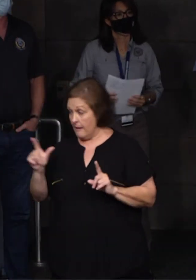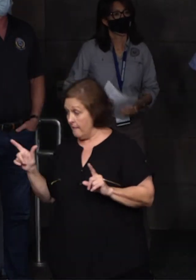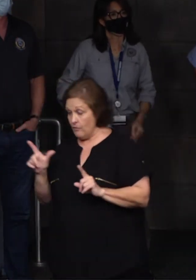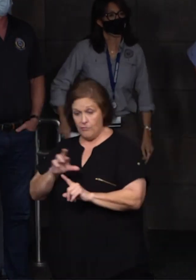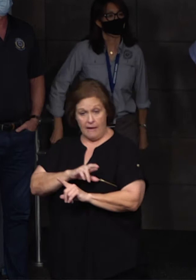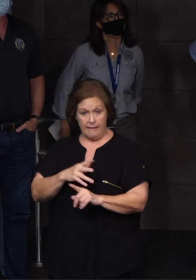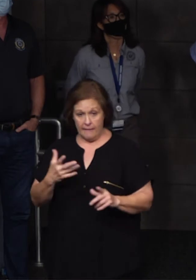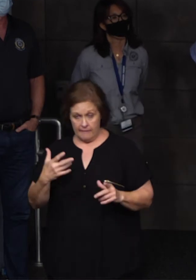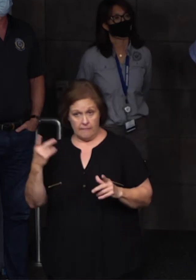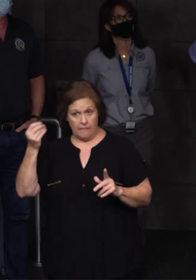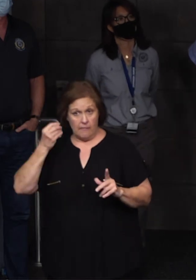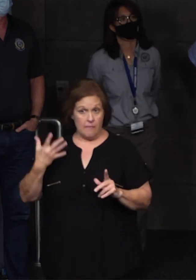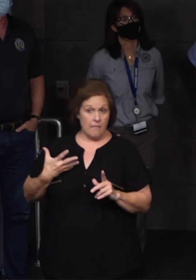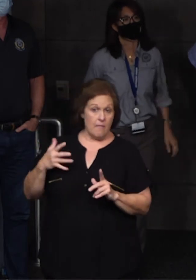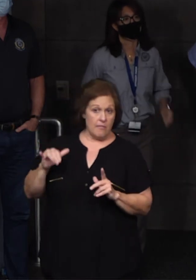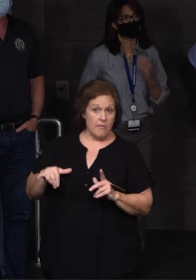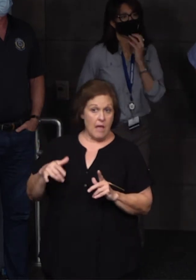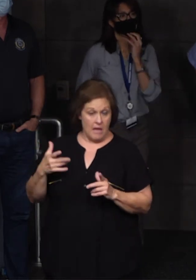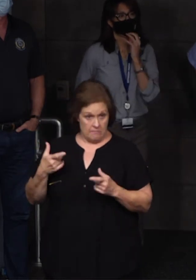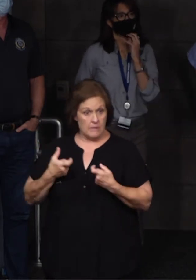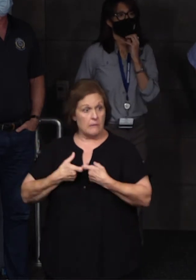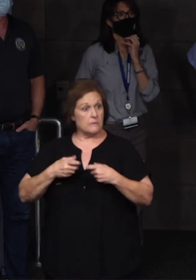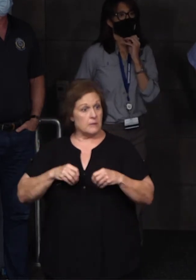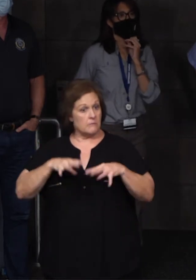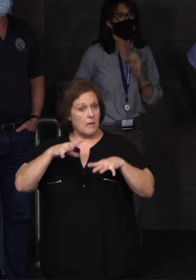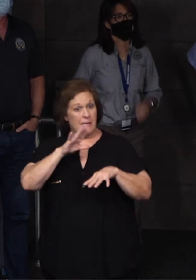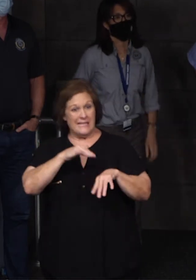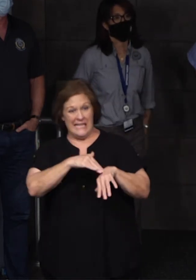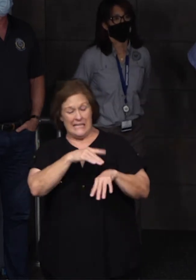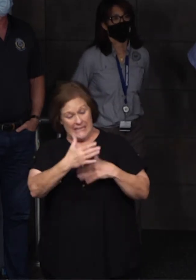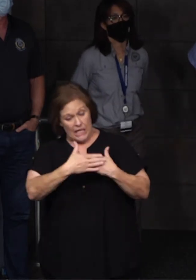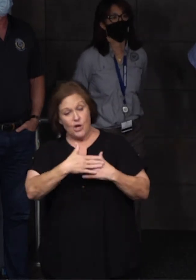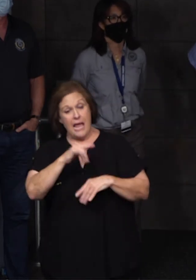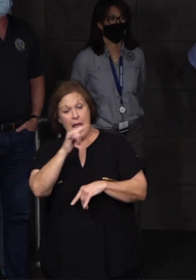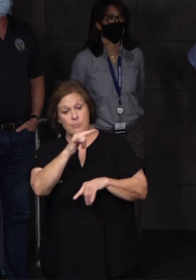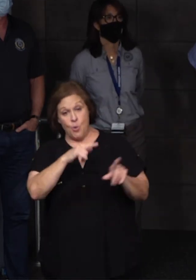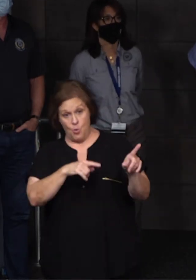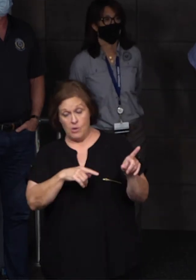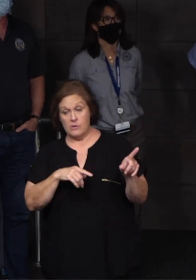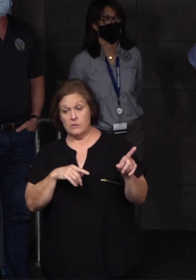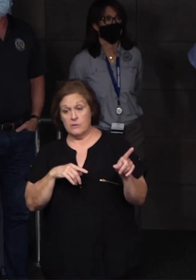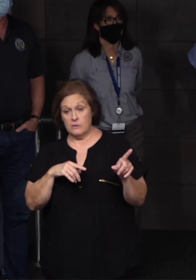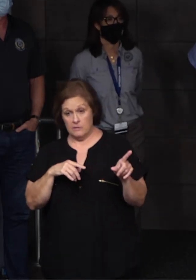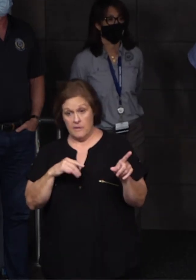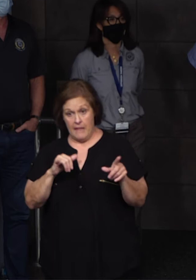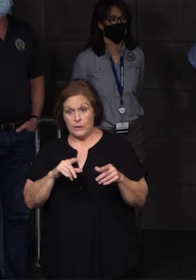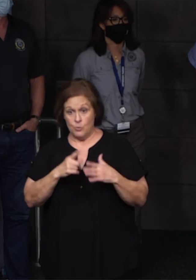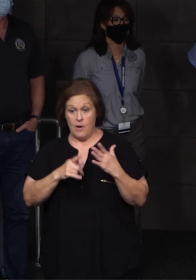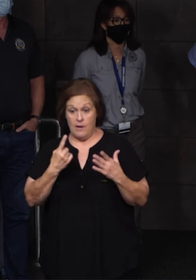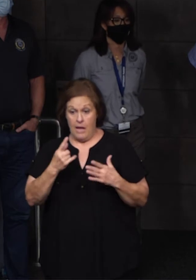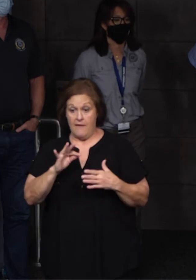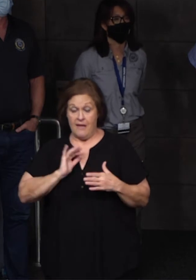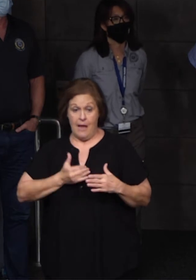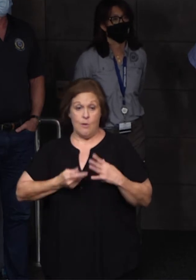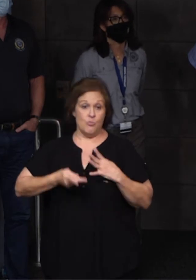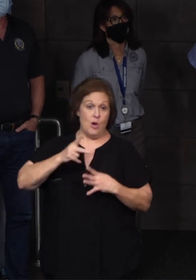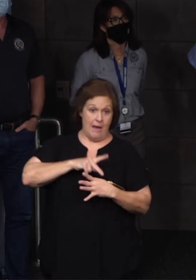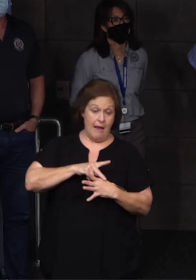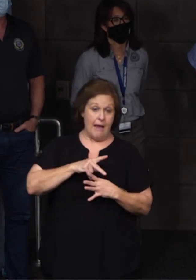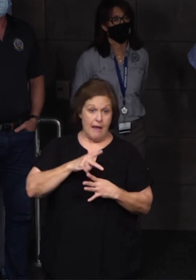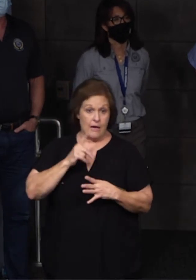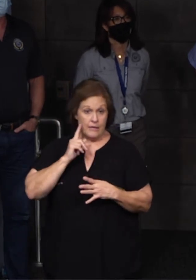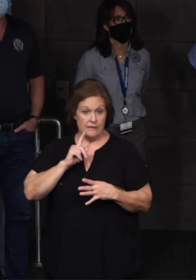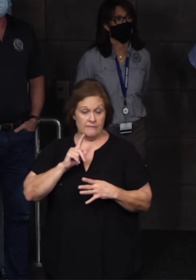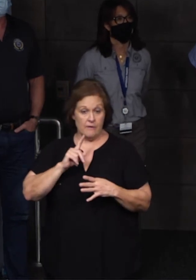right. I'm getting word that we're getting some power on over by the airport. That was one of our obvious priorities, in addition to the other critical